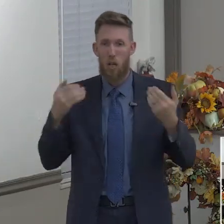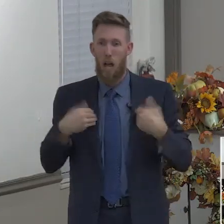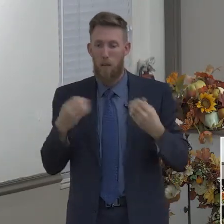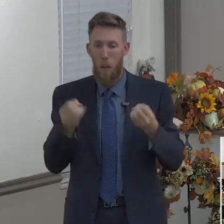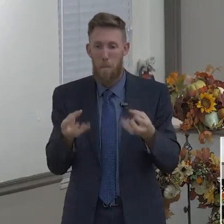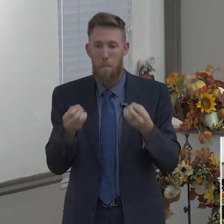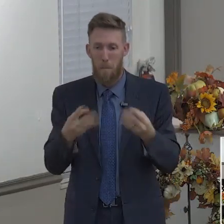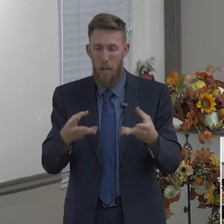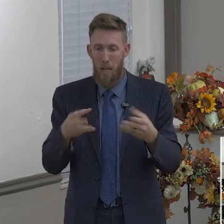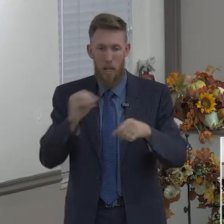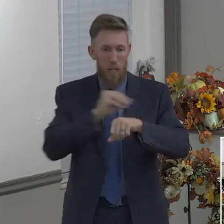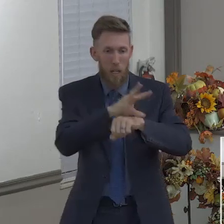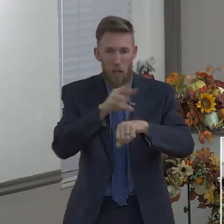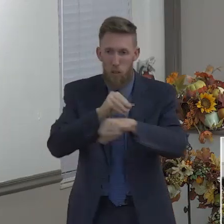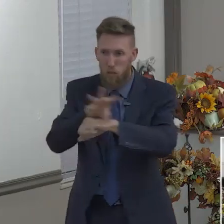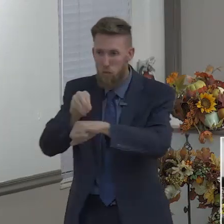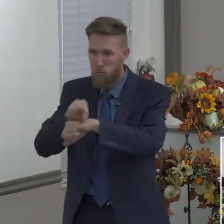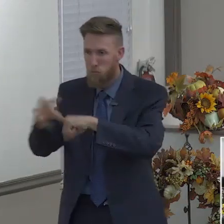Multitude of counselors.